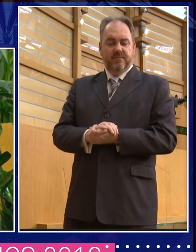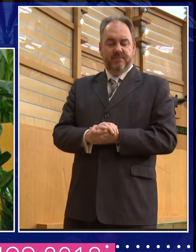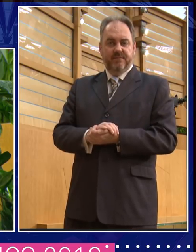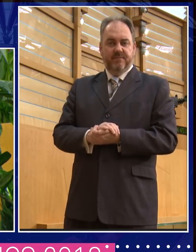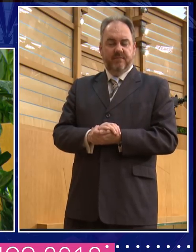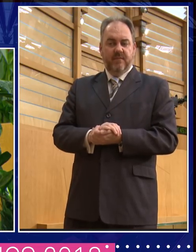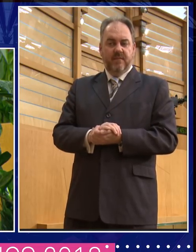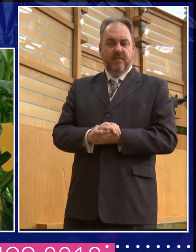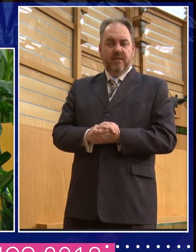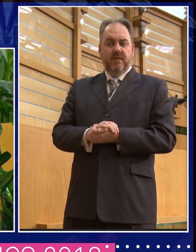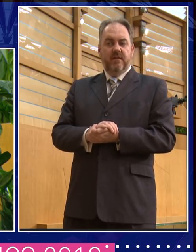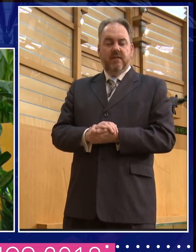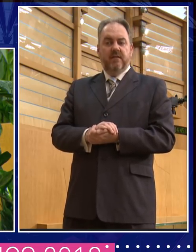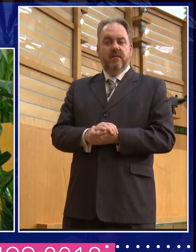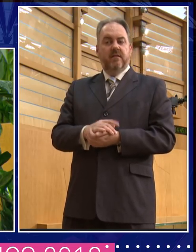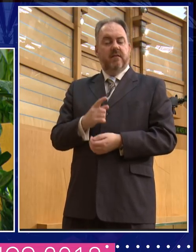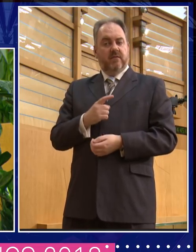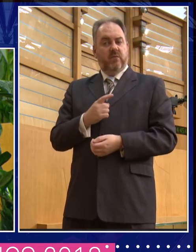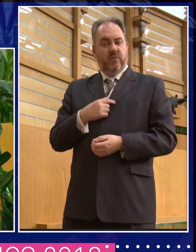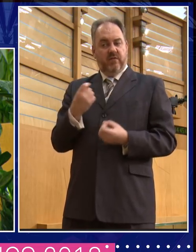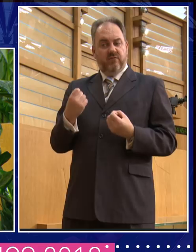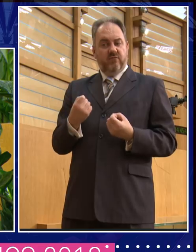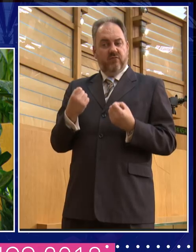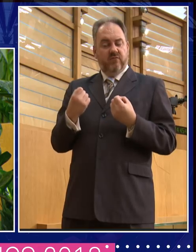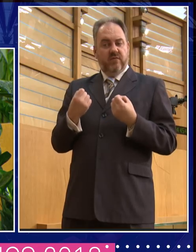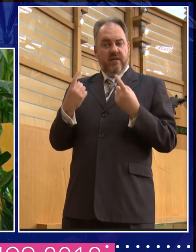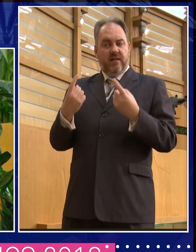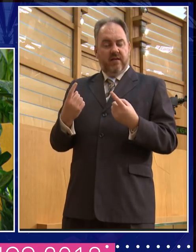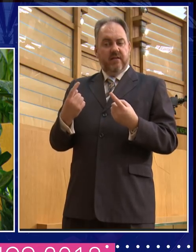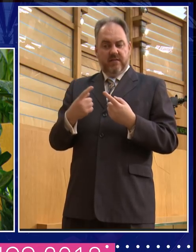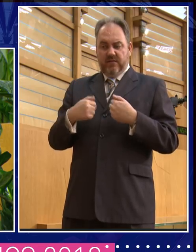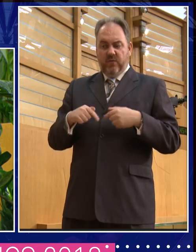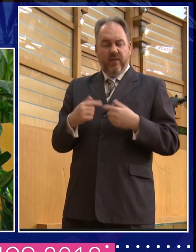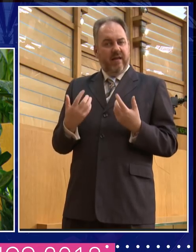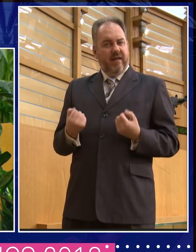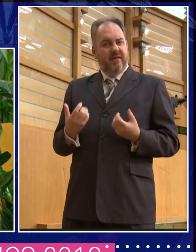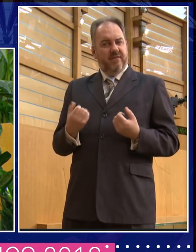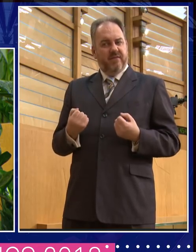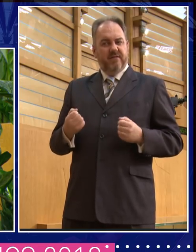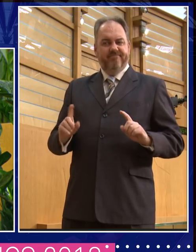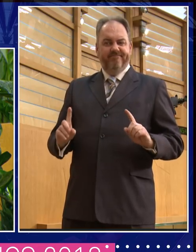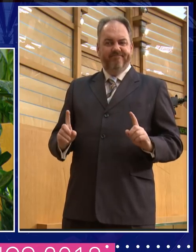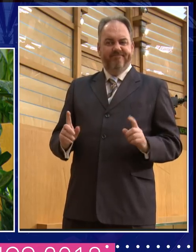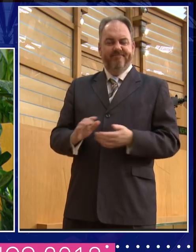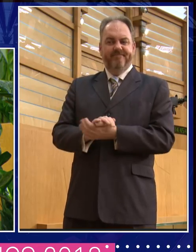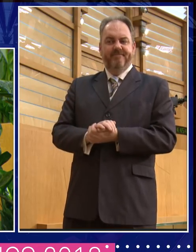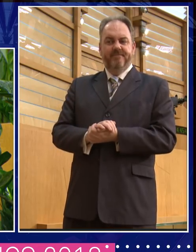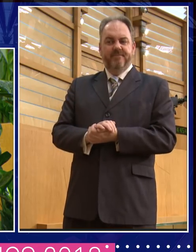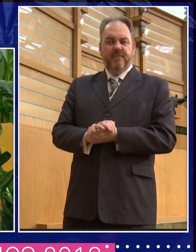and I think it, it does provide, it provides a very good, um, a very good case study for